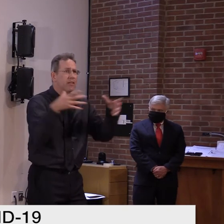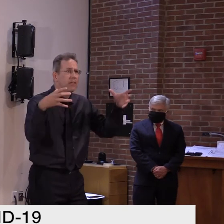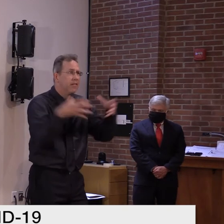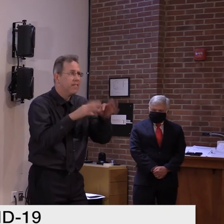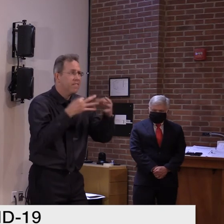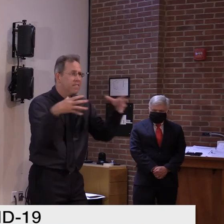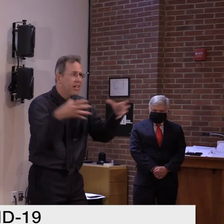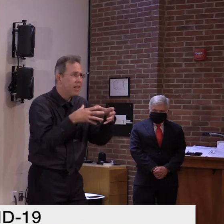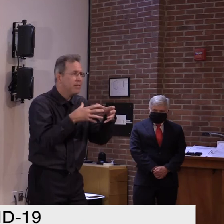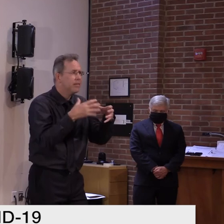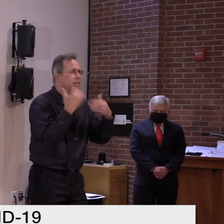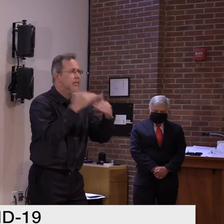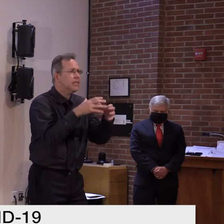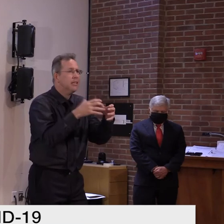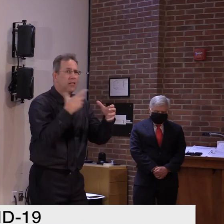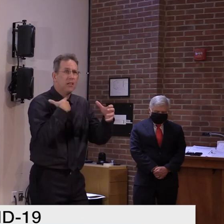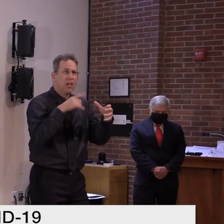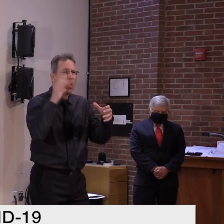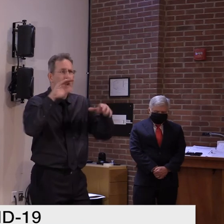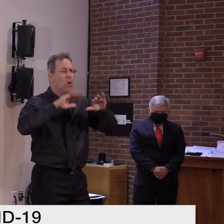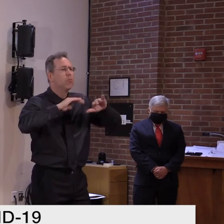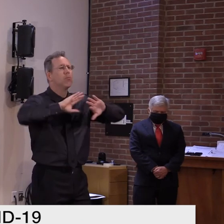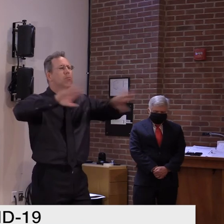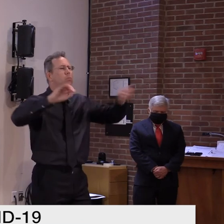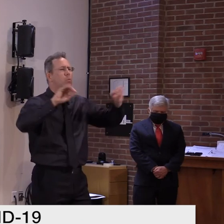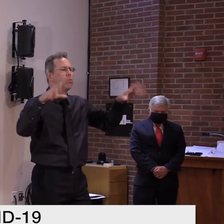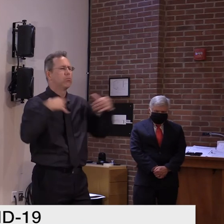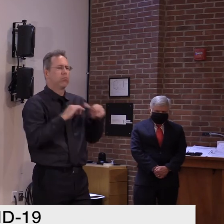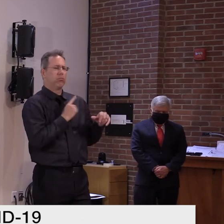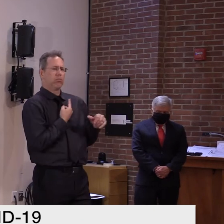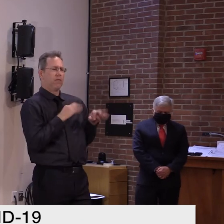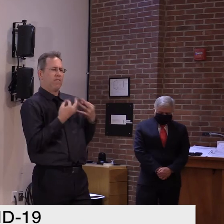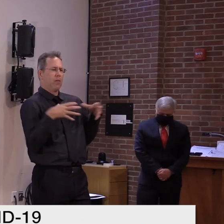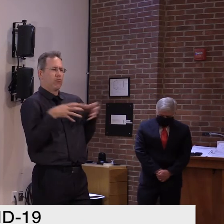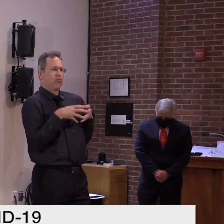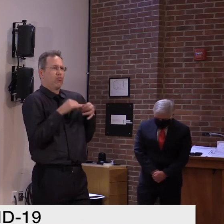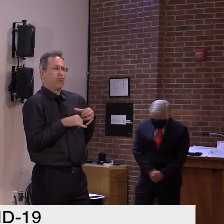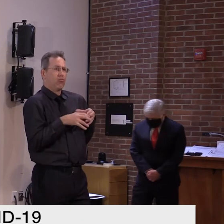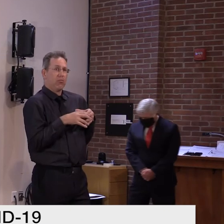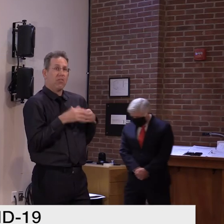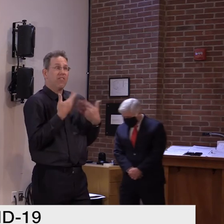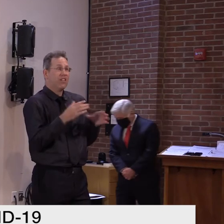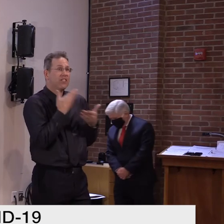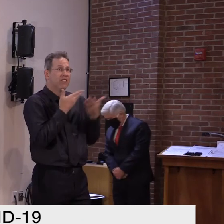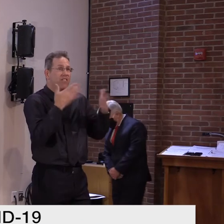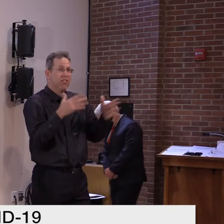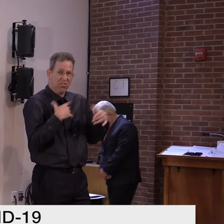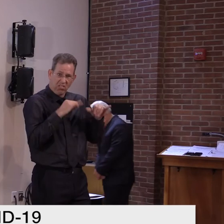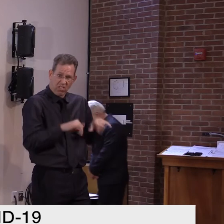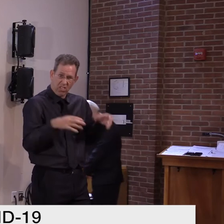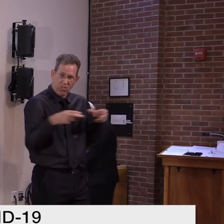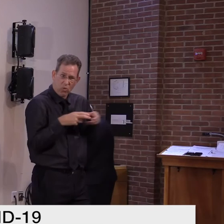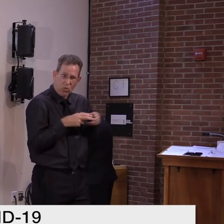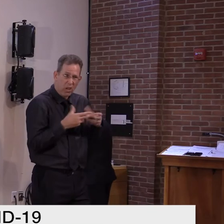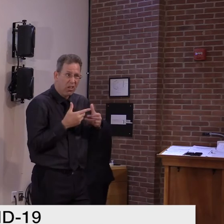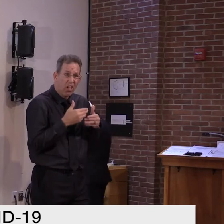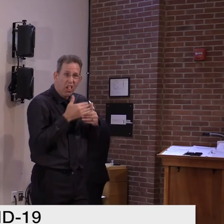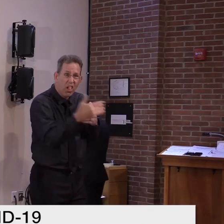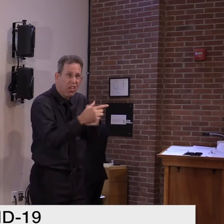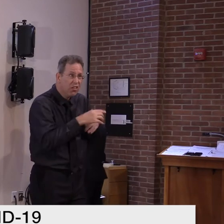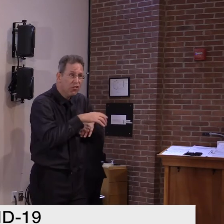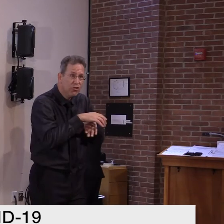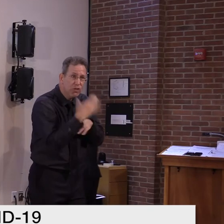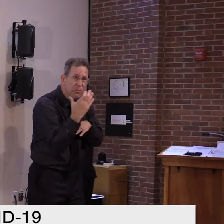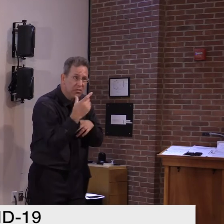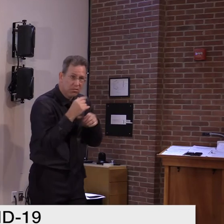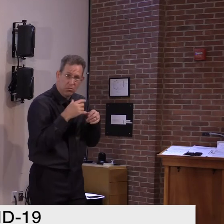This is Secretary French. No, currently we are not planning such a preemptive decision, but we'll certainly monitor the trends